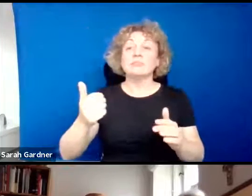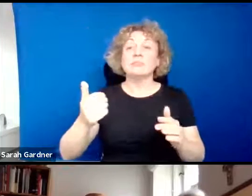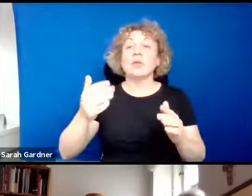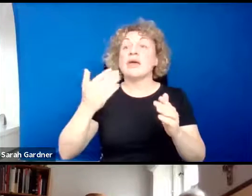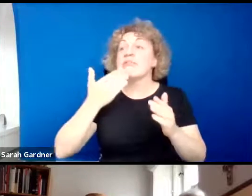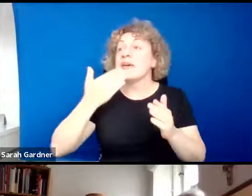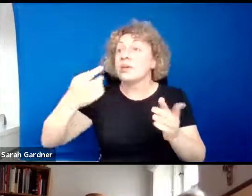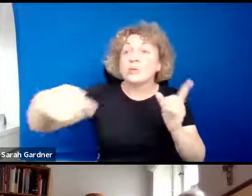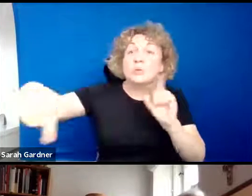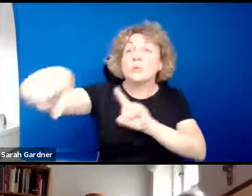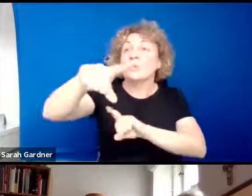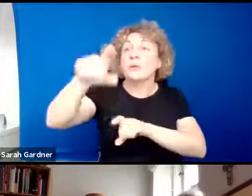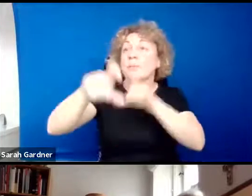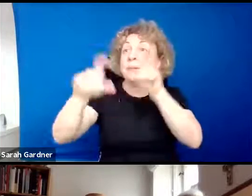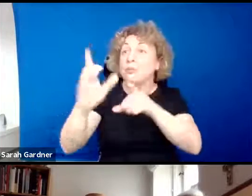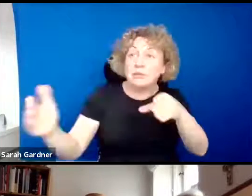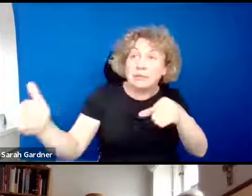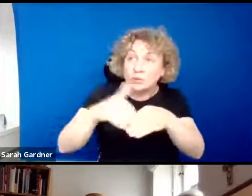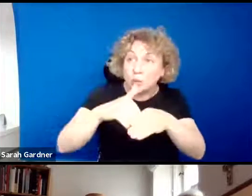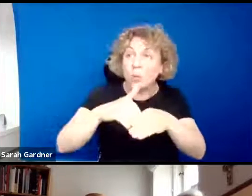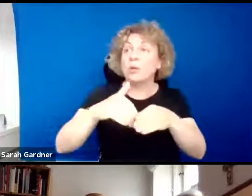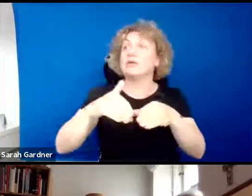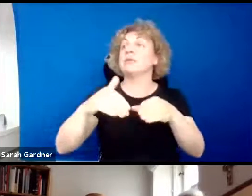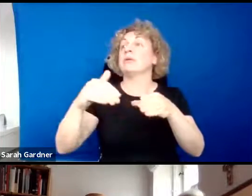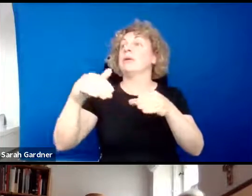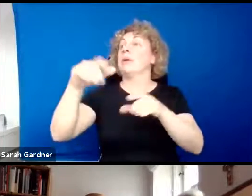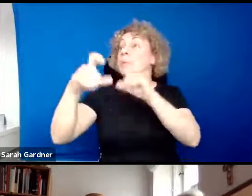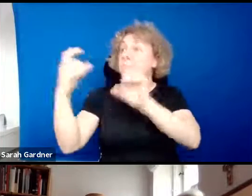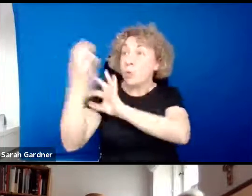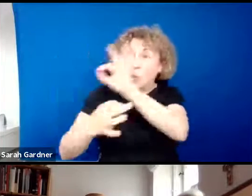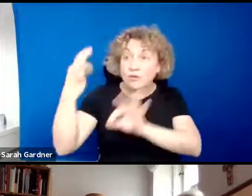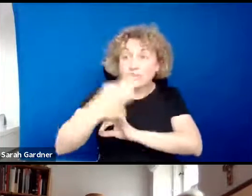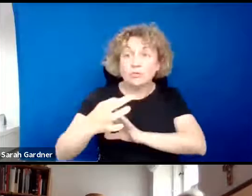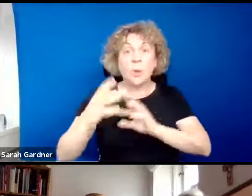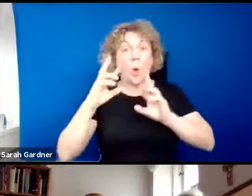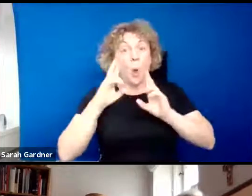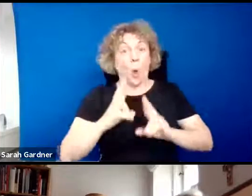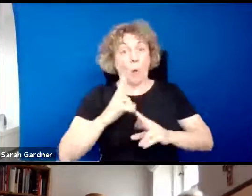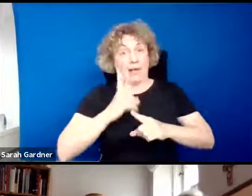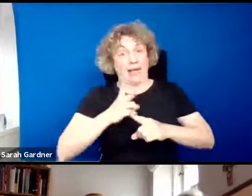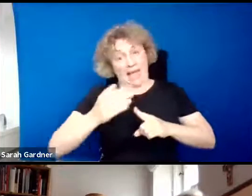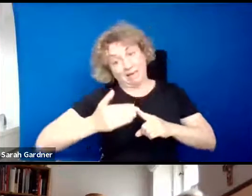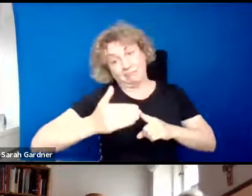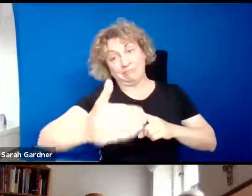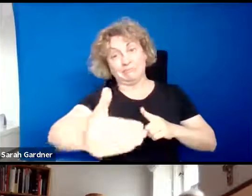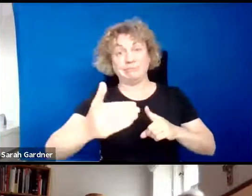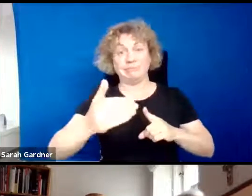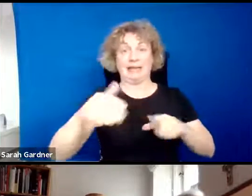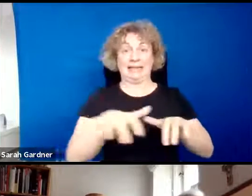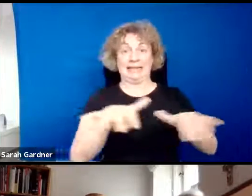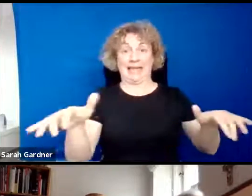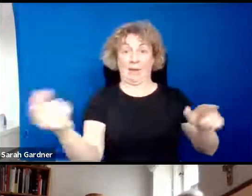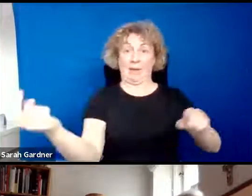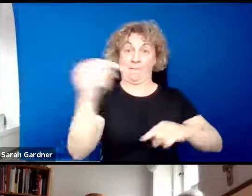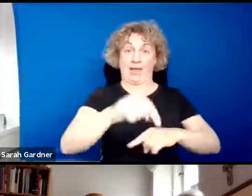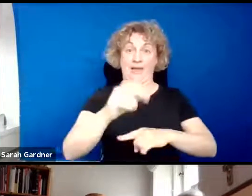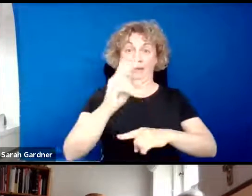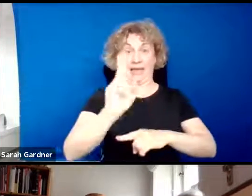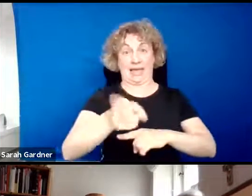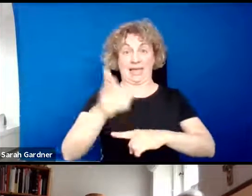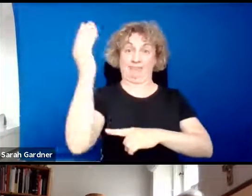those who asked questions and those who learned. Again, we hope we'll have more opportunities to hear from Nick in the future. Thank you very much. Thanks, everyone.